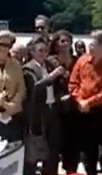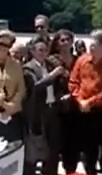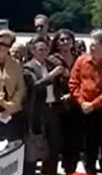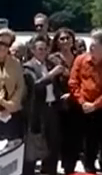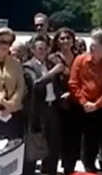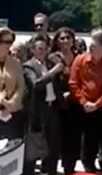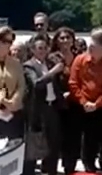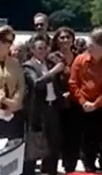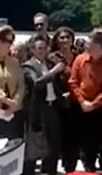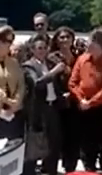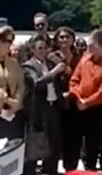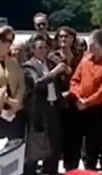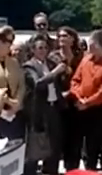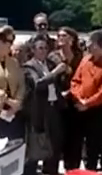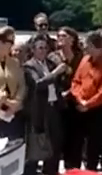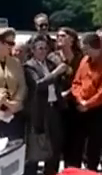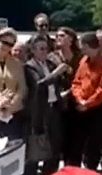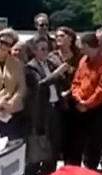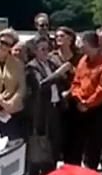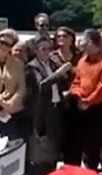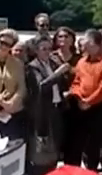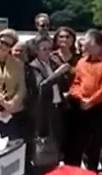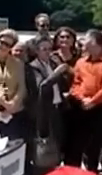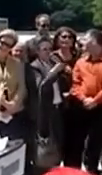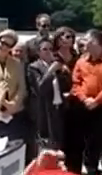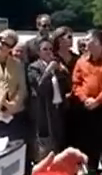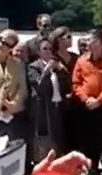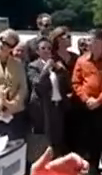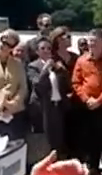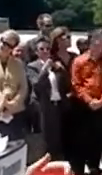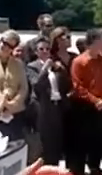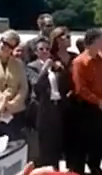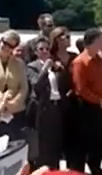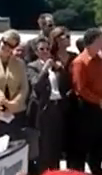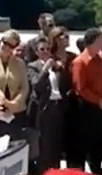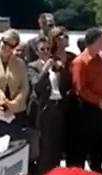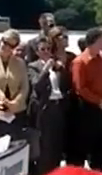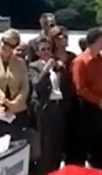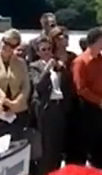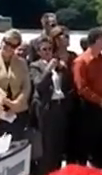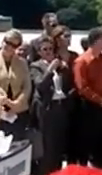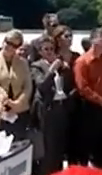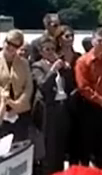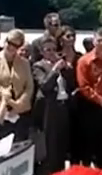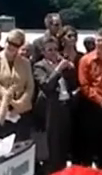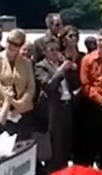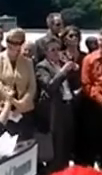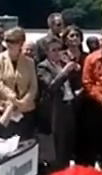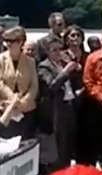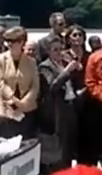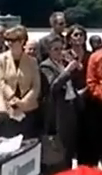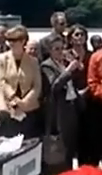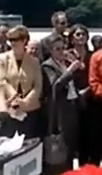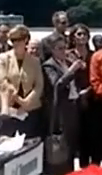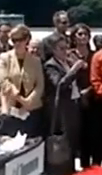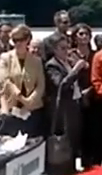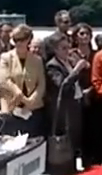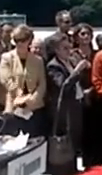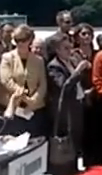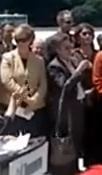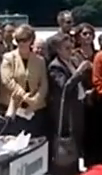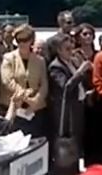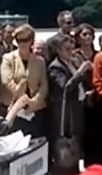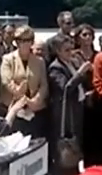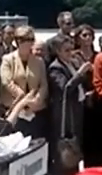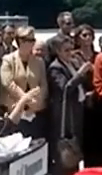Councillor Josh Matlow, Councillor Chin Lee, Councillor Michael Thompson, who's our Chair of Economic Development,